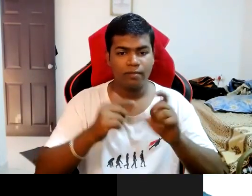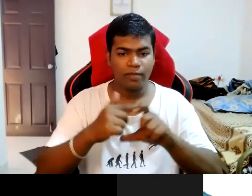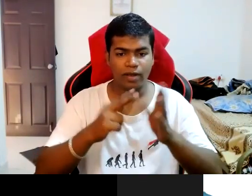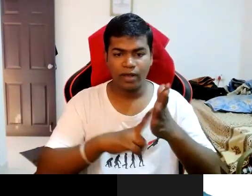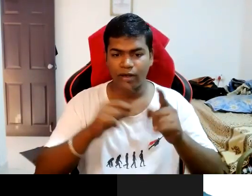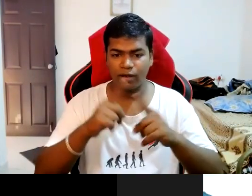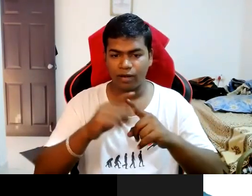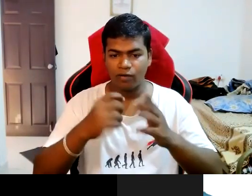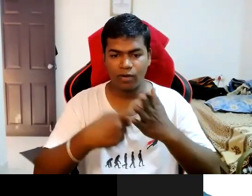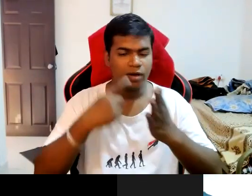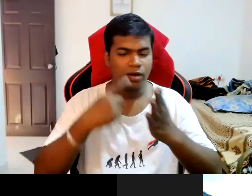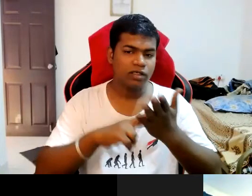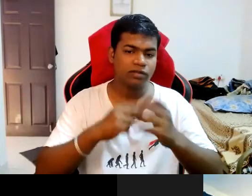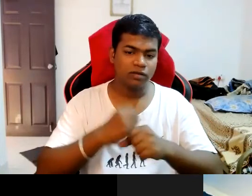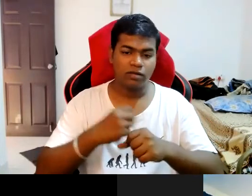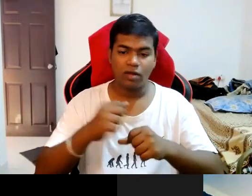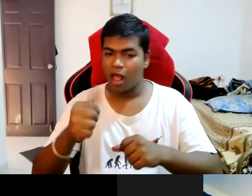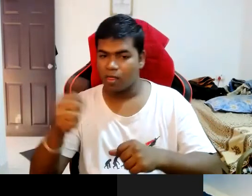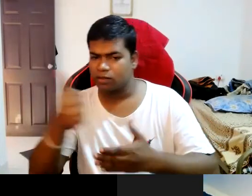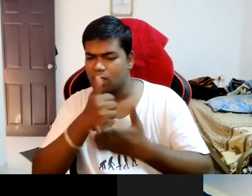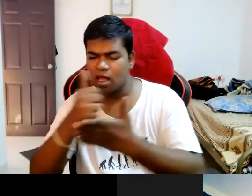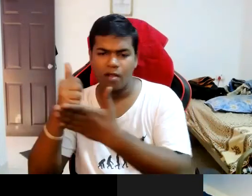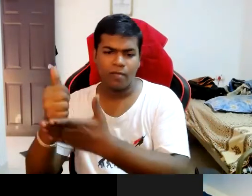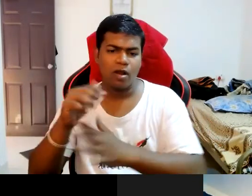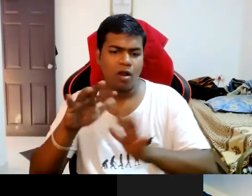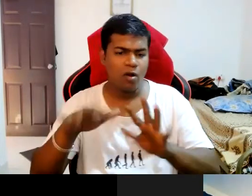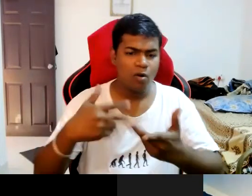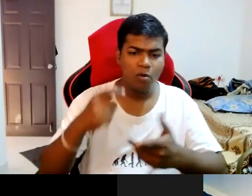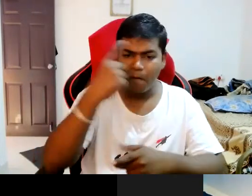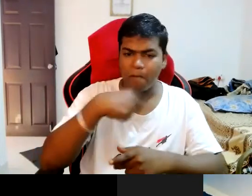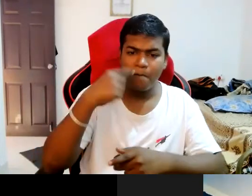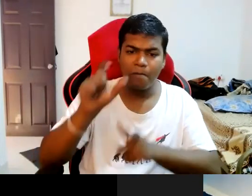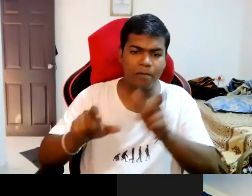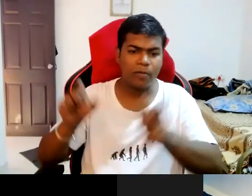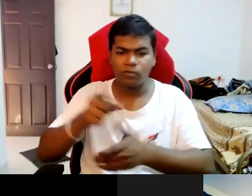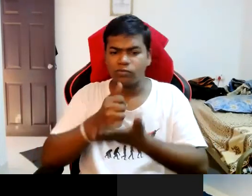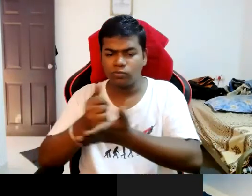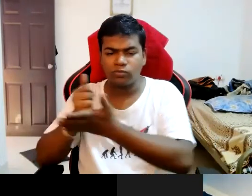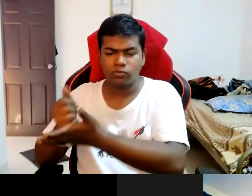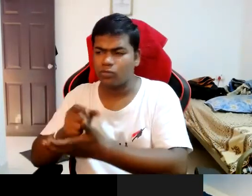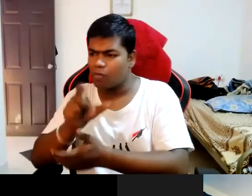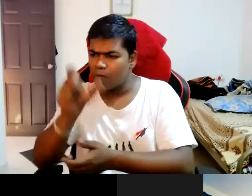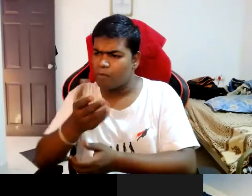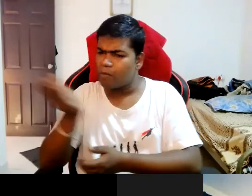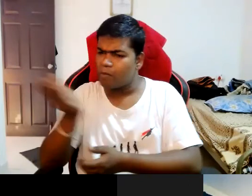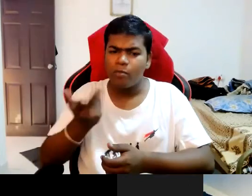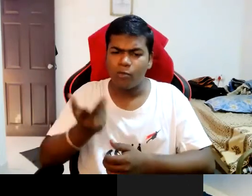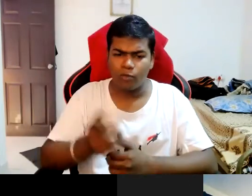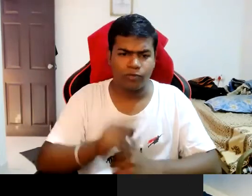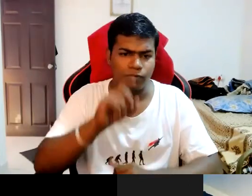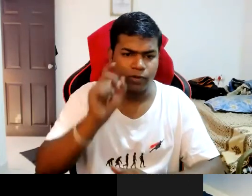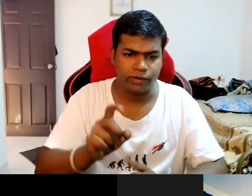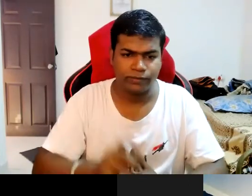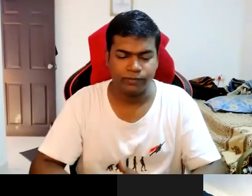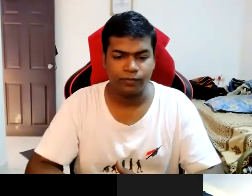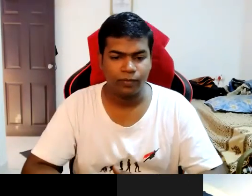people and helping others other out and who were the people that you helped around uh